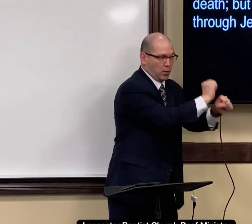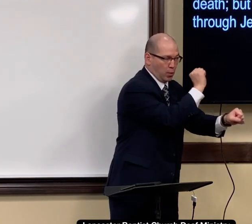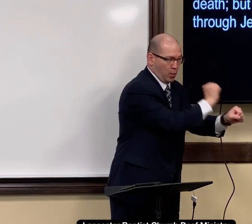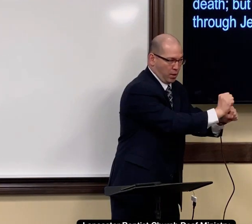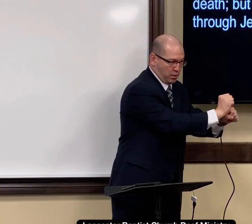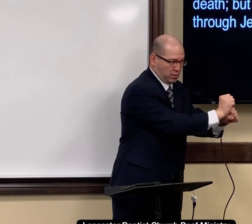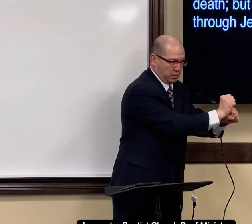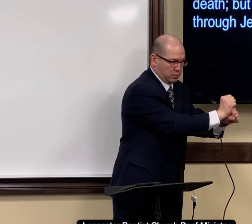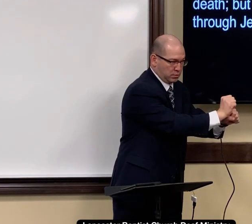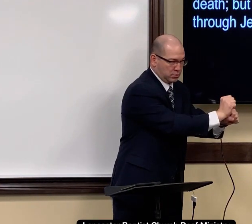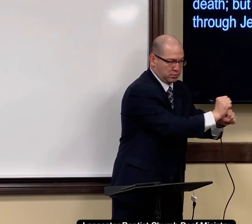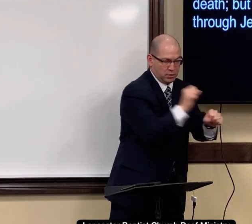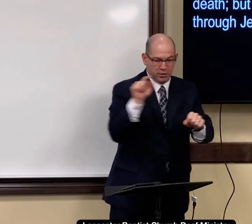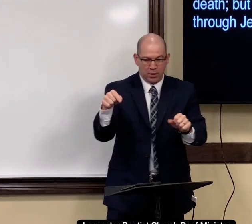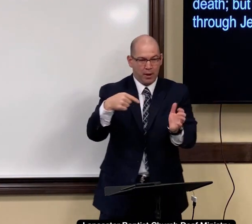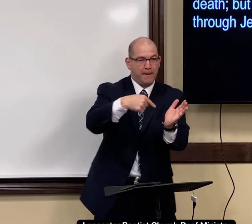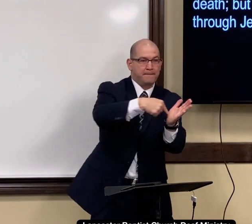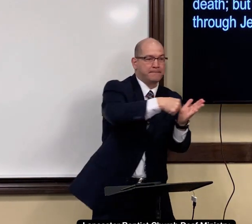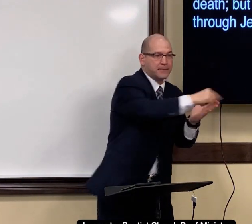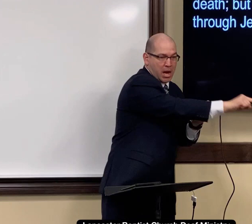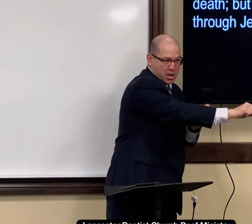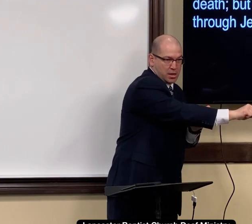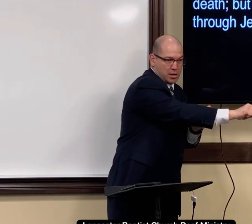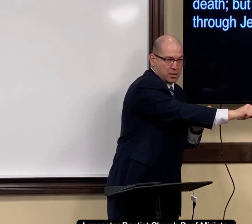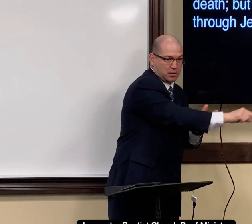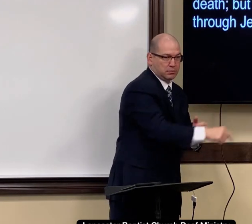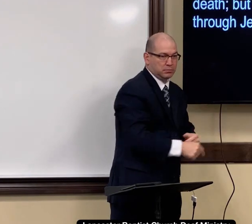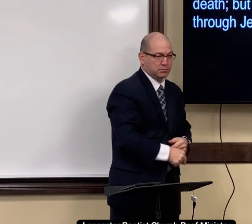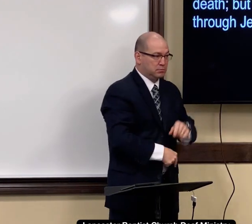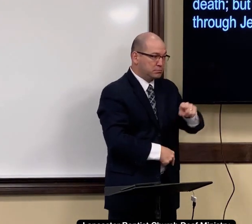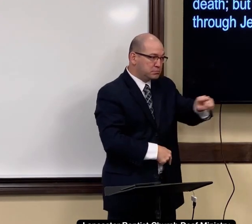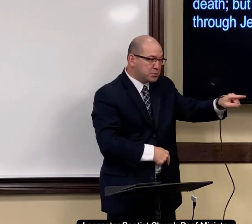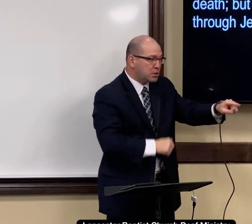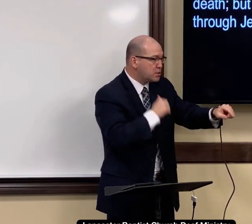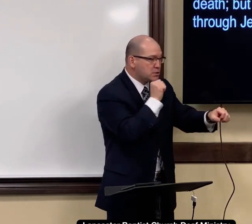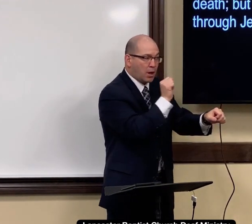They work, and so McDonald's company will pay them.